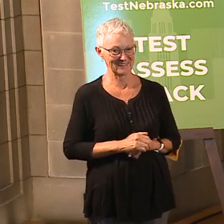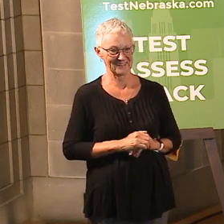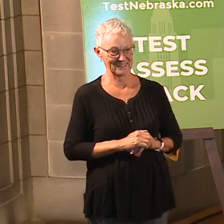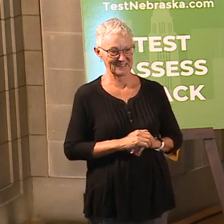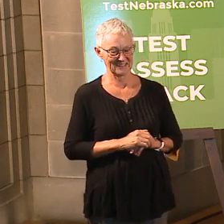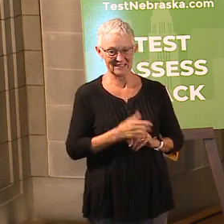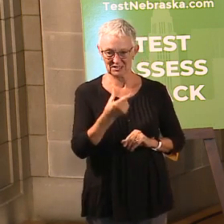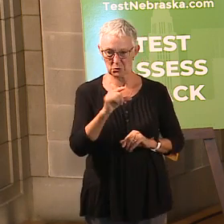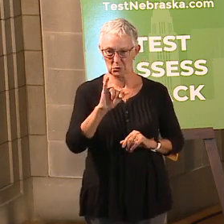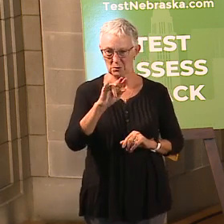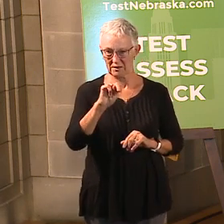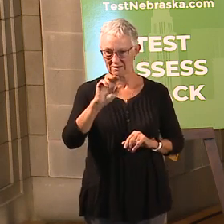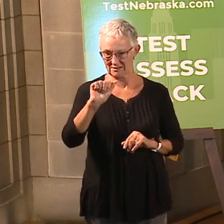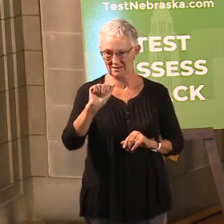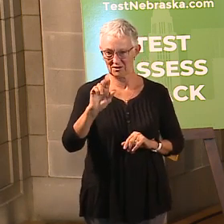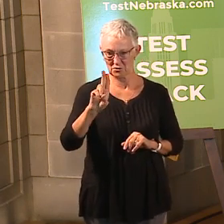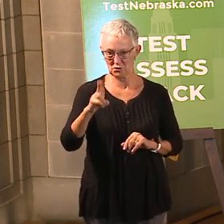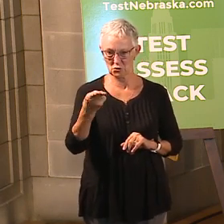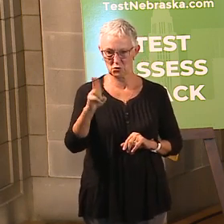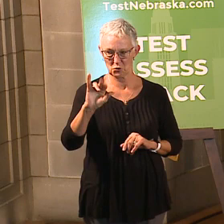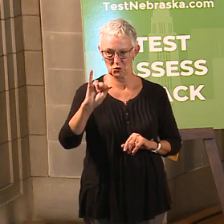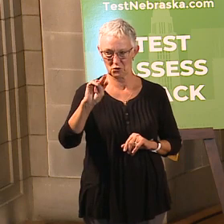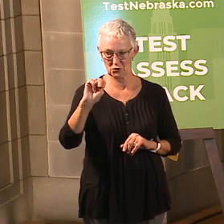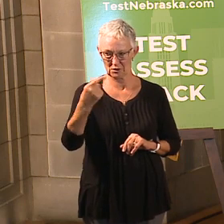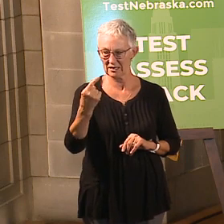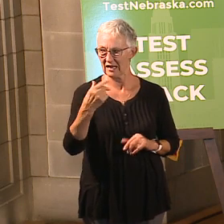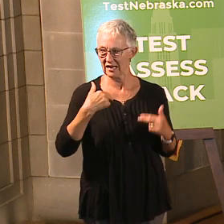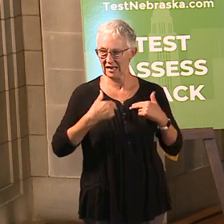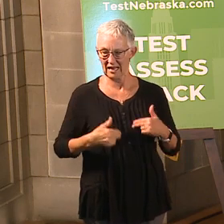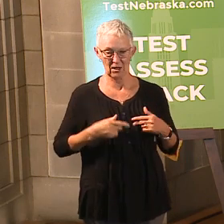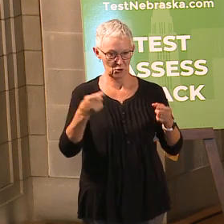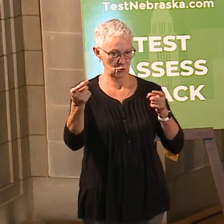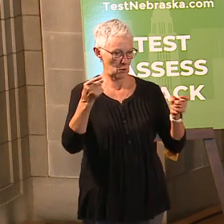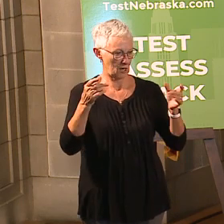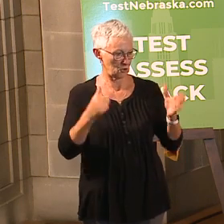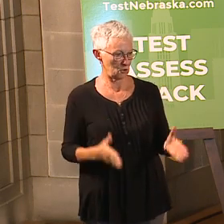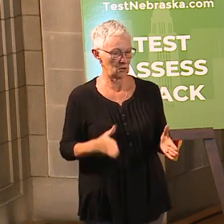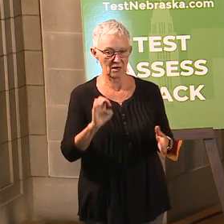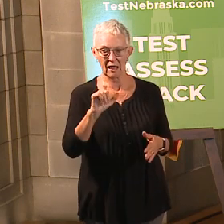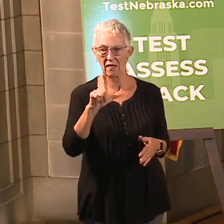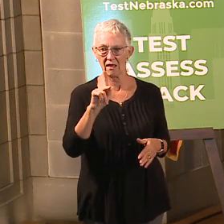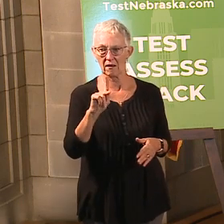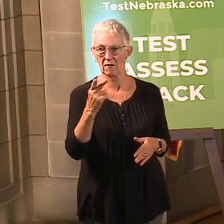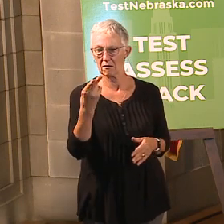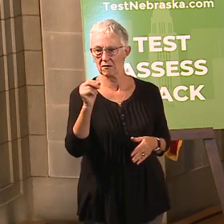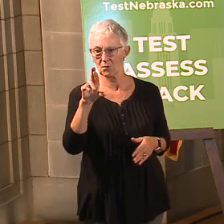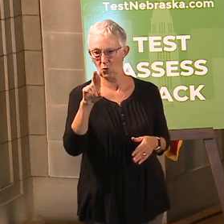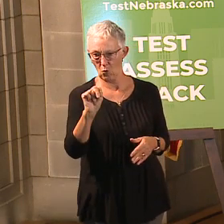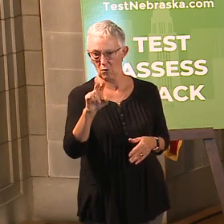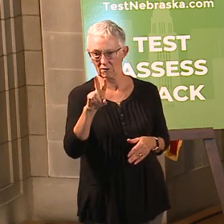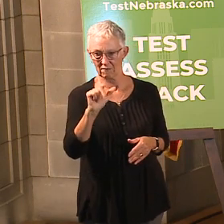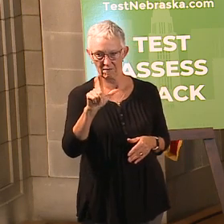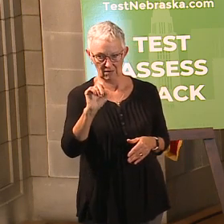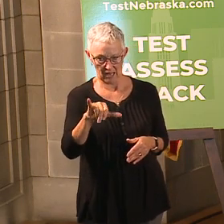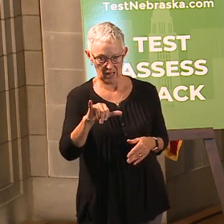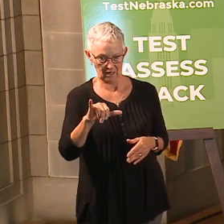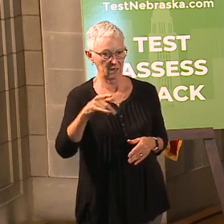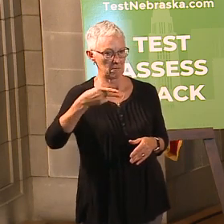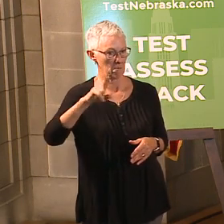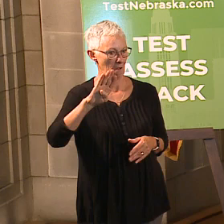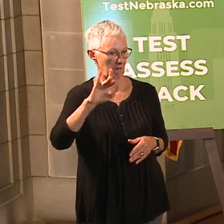I'm going to bring up Gina Ewing, who is the health director at the Elkhorn Logan Valley Public Health District. And she's going to talk a little bit about